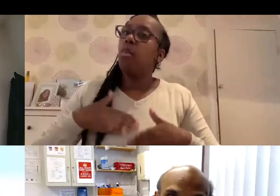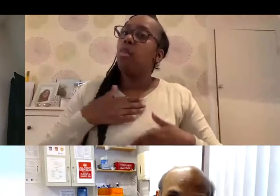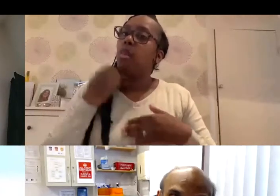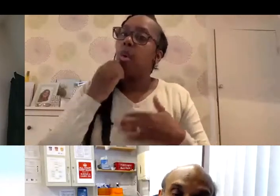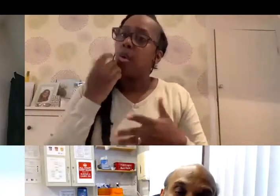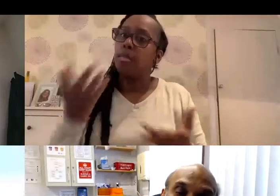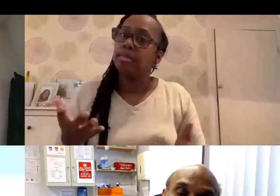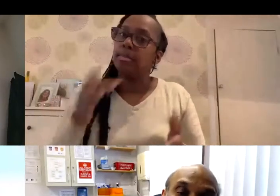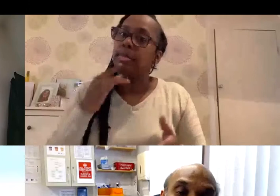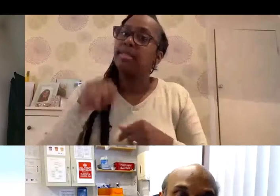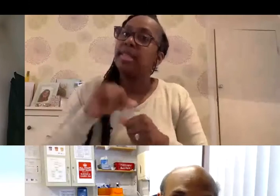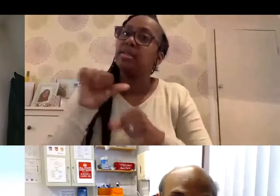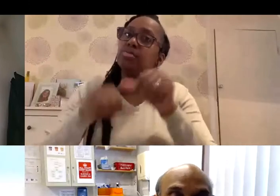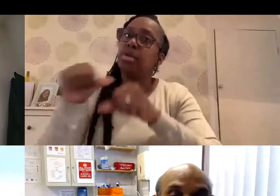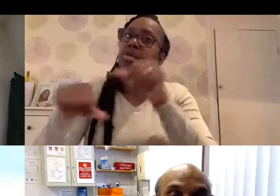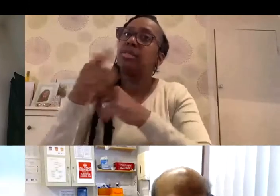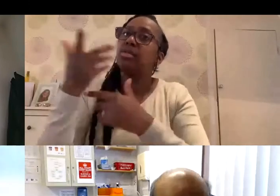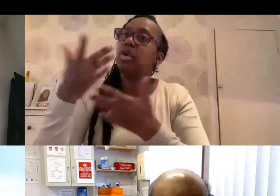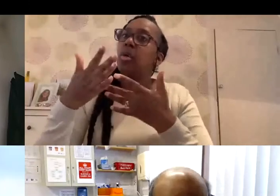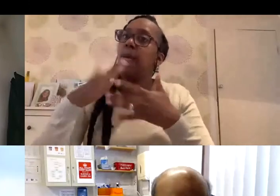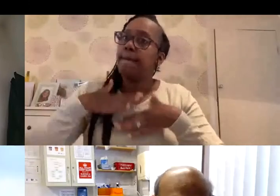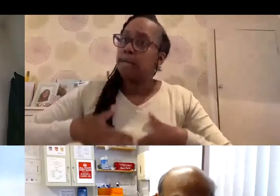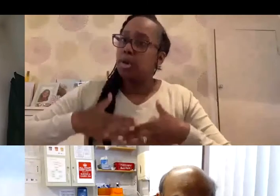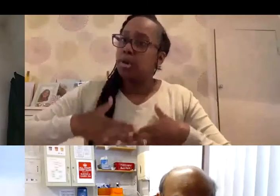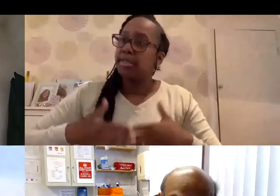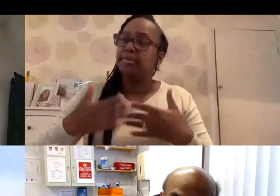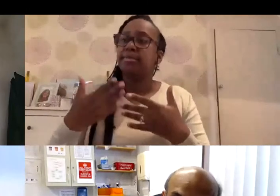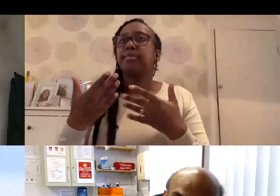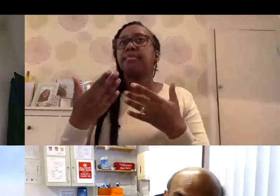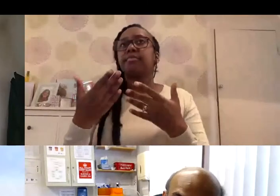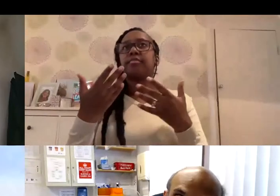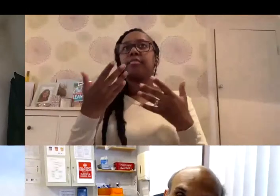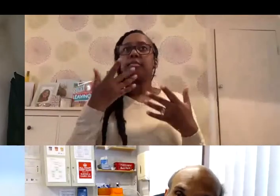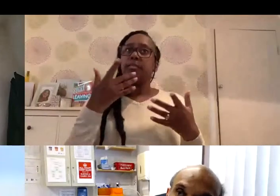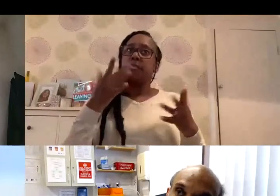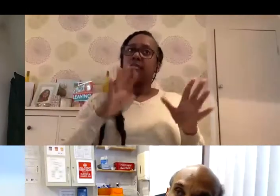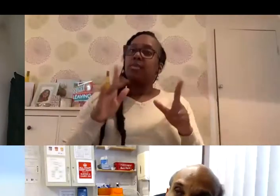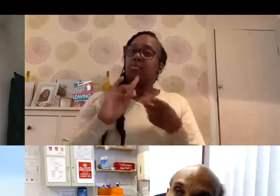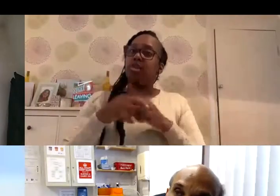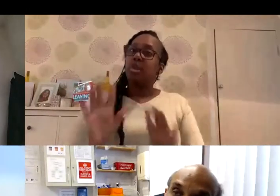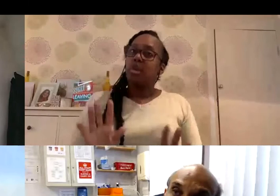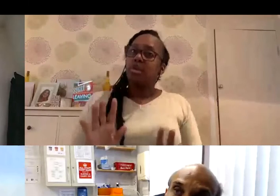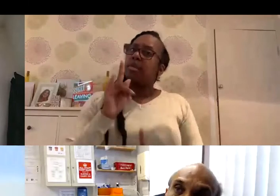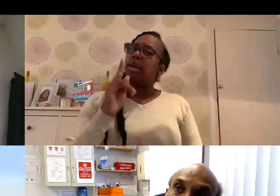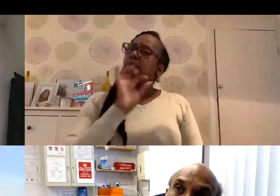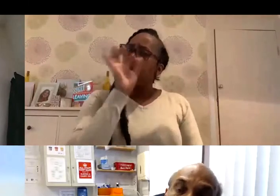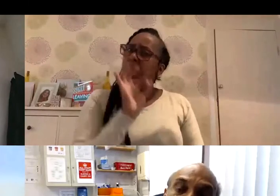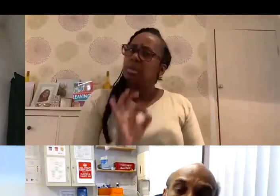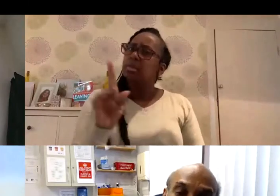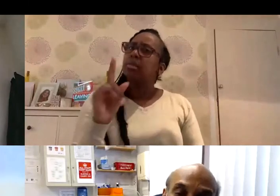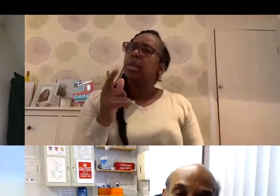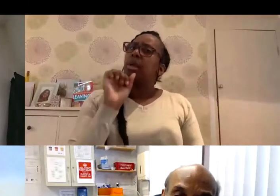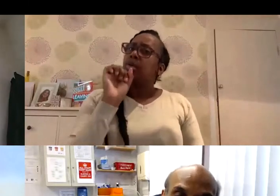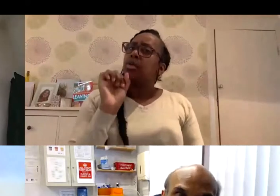during that process, clearly your body is getting more fatigued than most of my other patients. The question you've got to ask then is, if your body